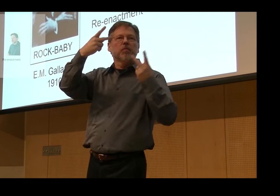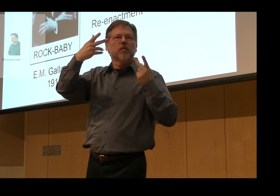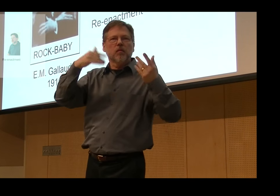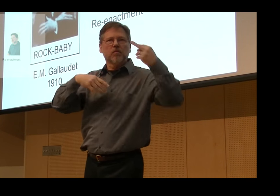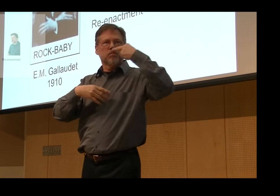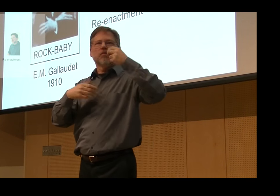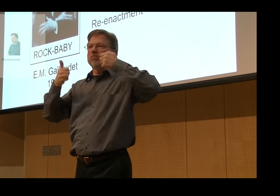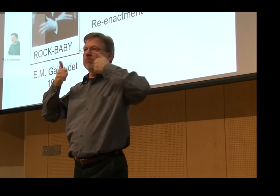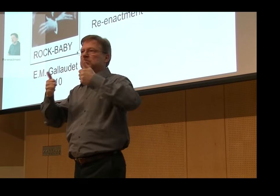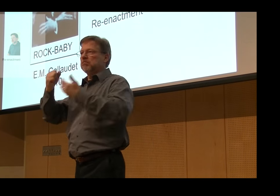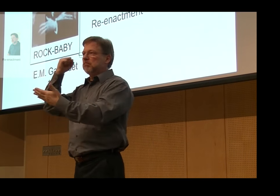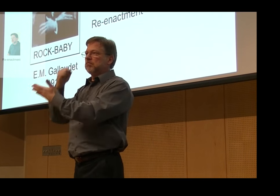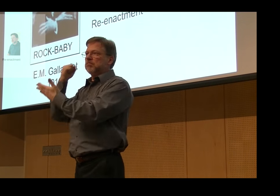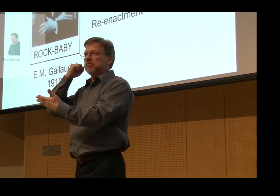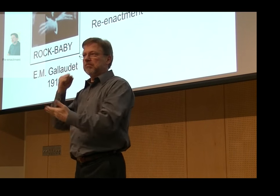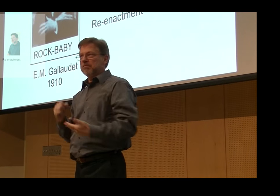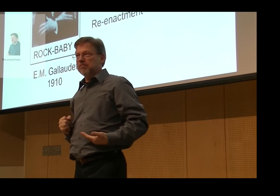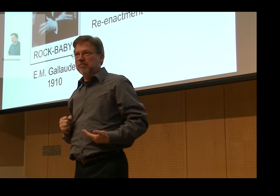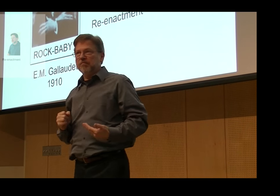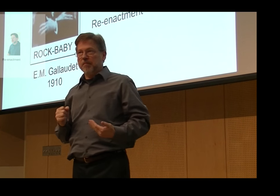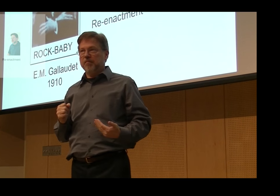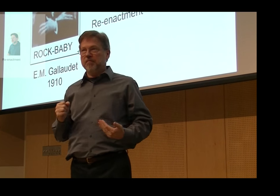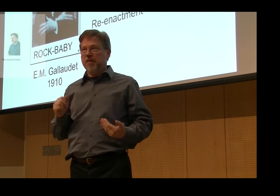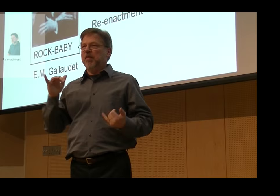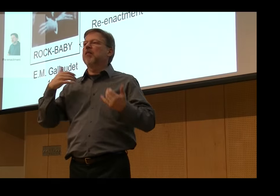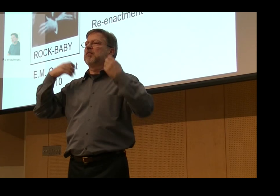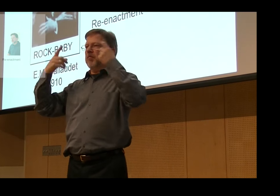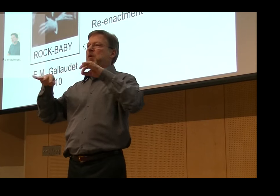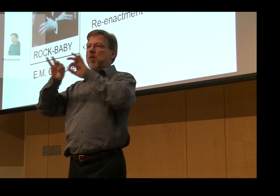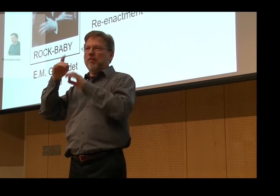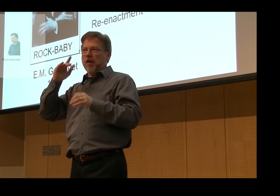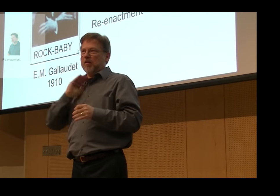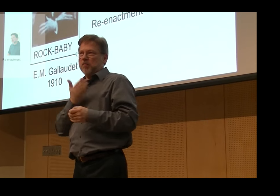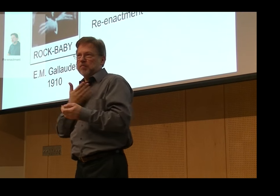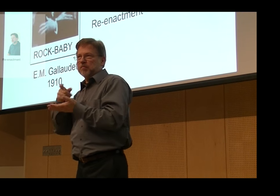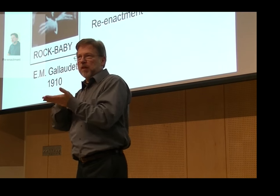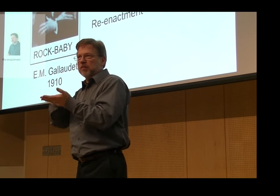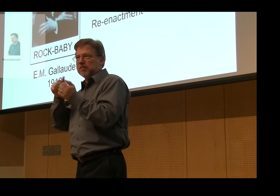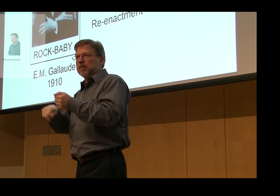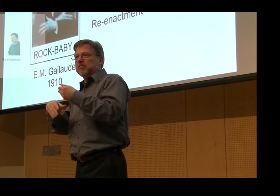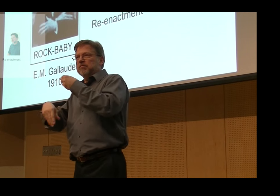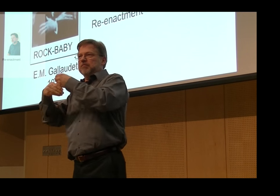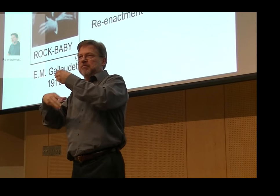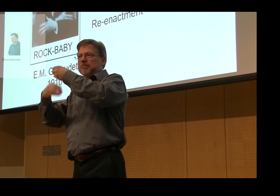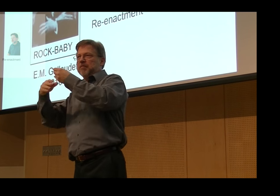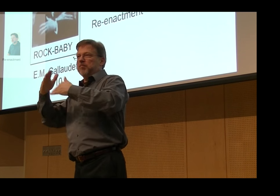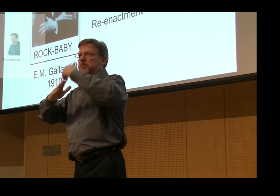only images or descriptions from dictionaries, we can bring in older people who remember those forms and can reenact them,